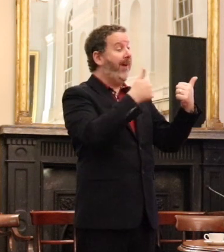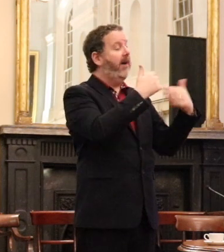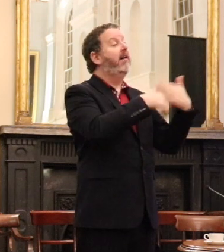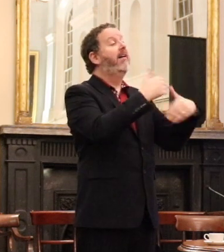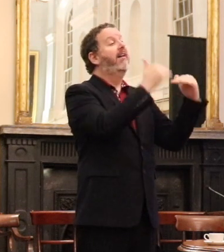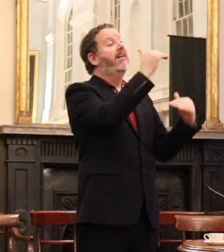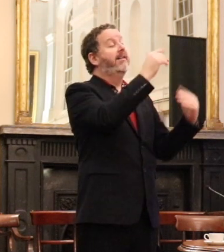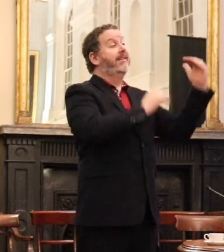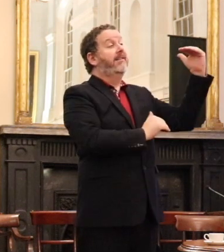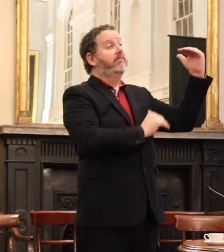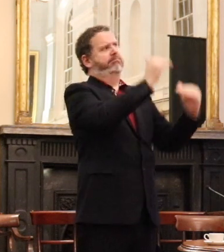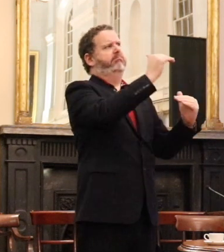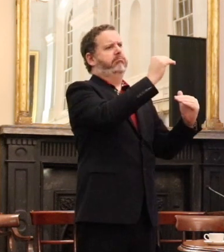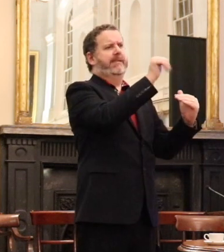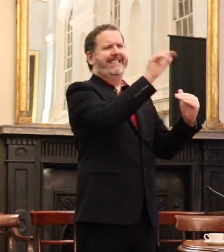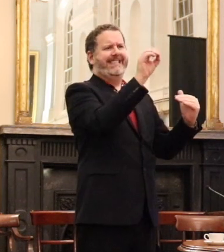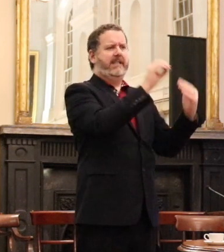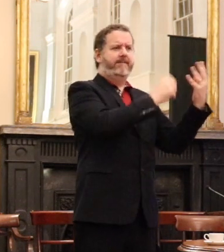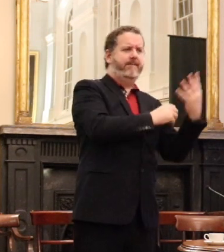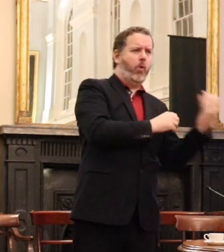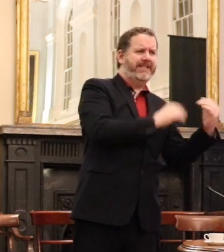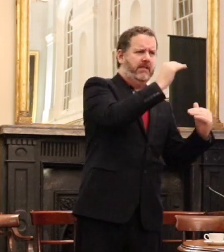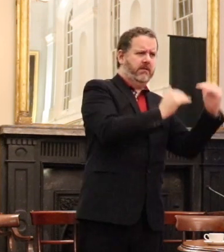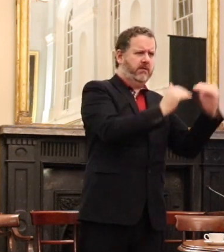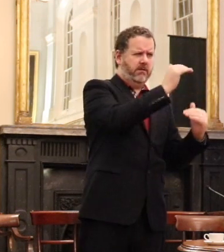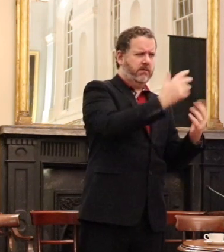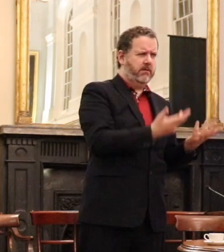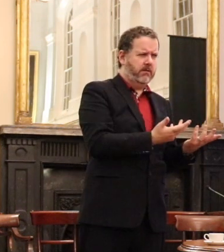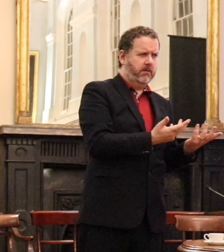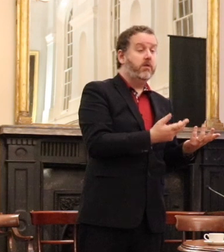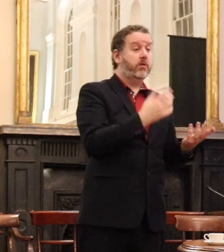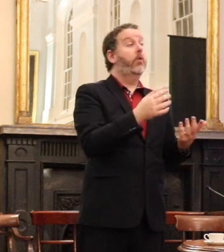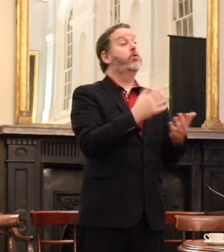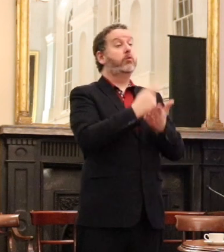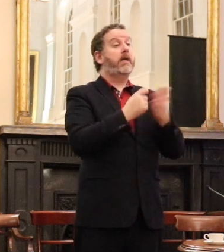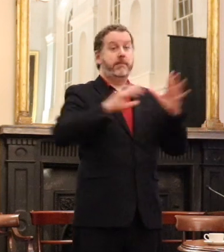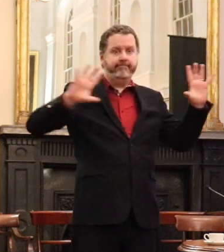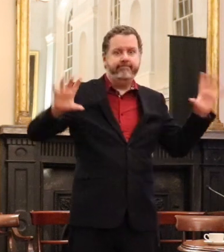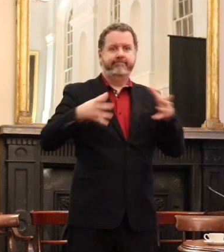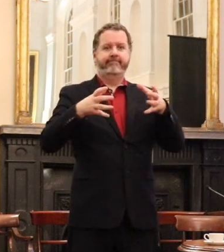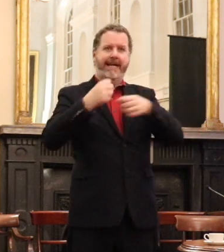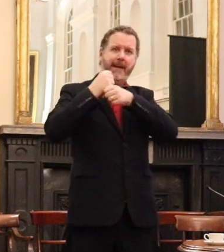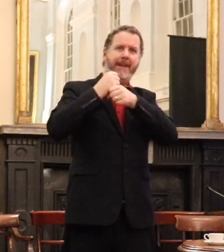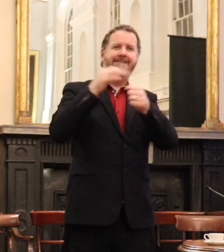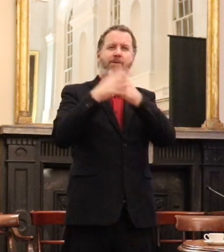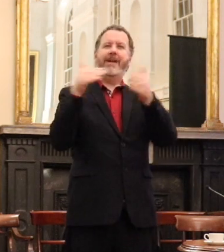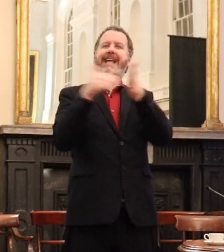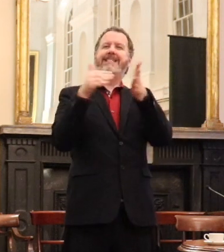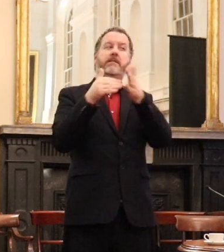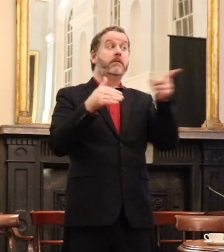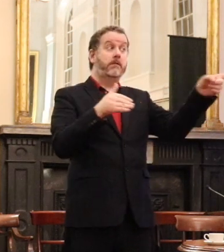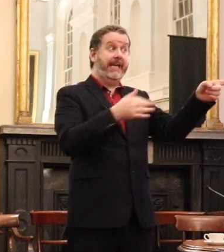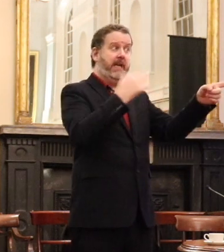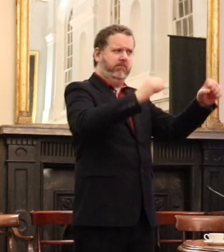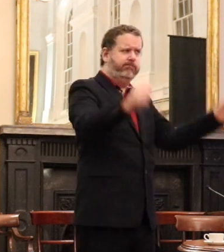-40 in Australia. it shows how incredibly effective and no campaigns against a possible proposal